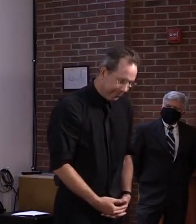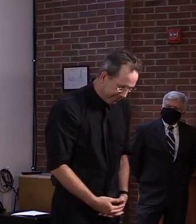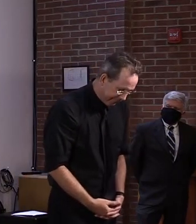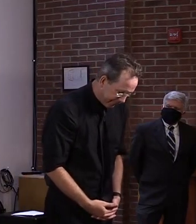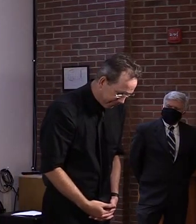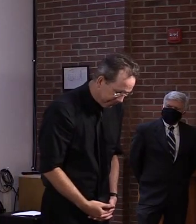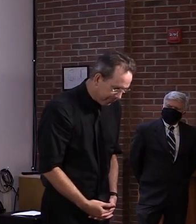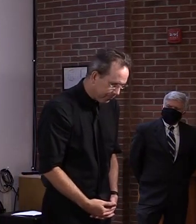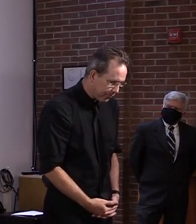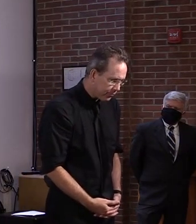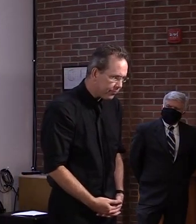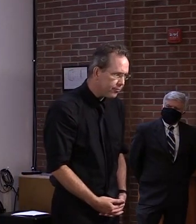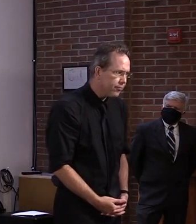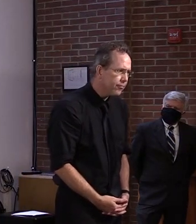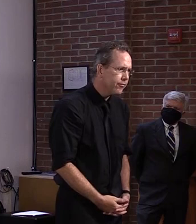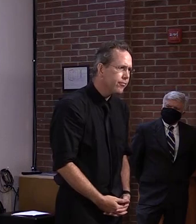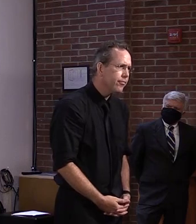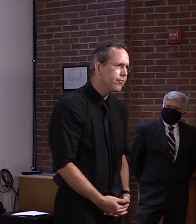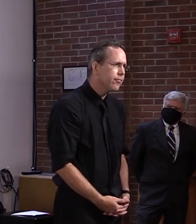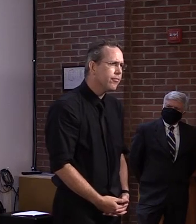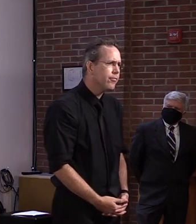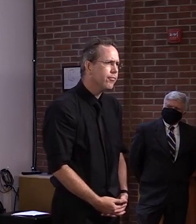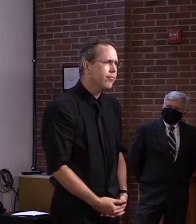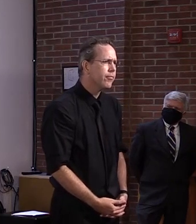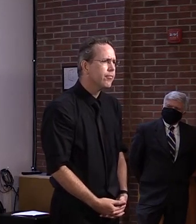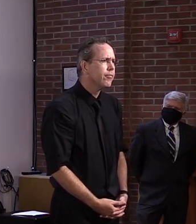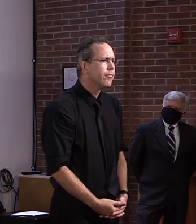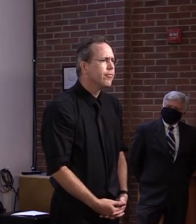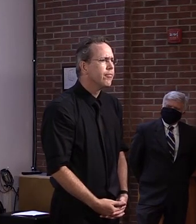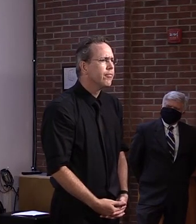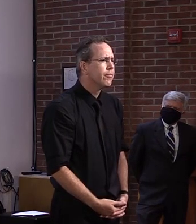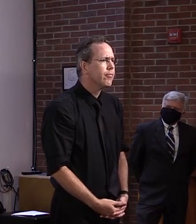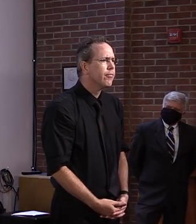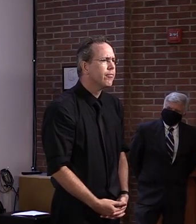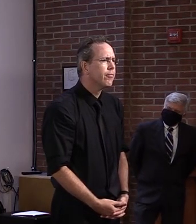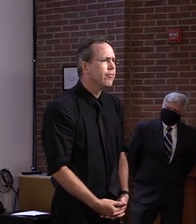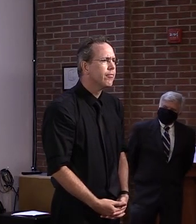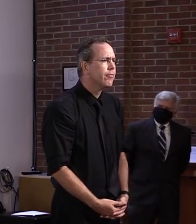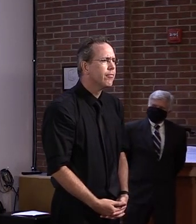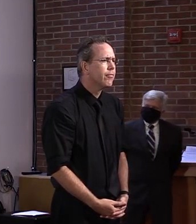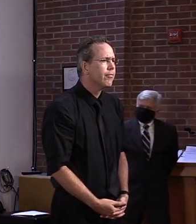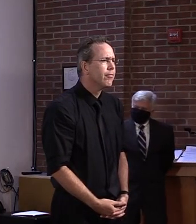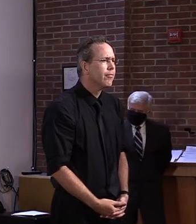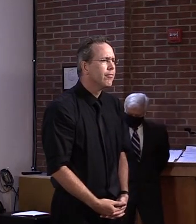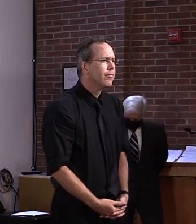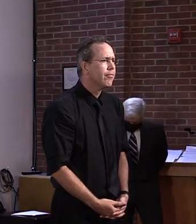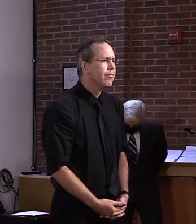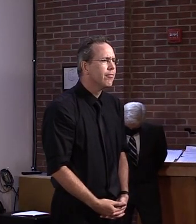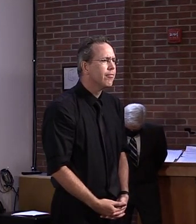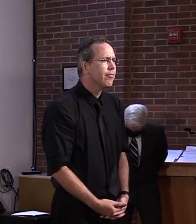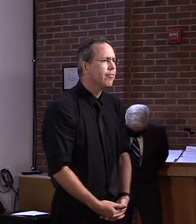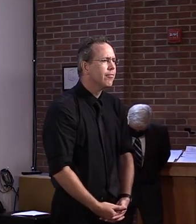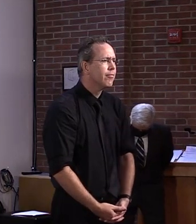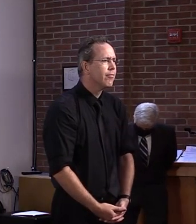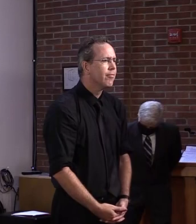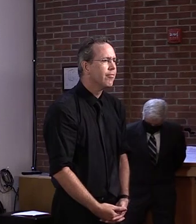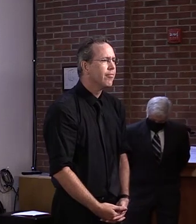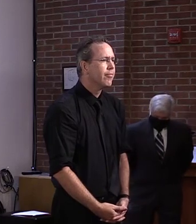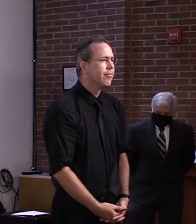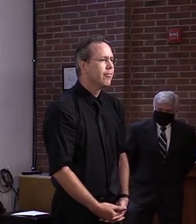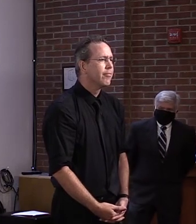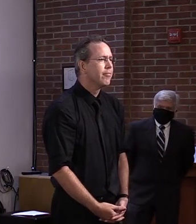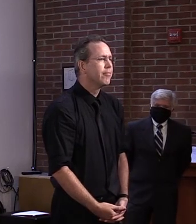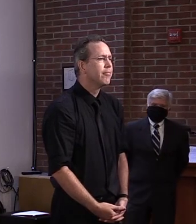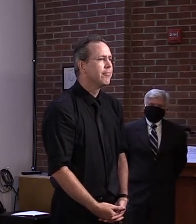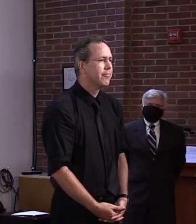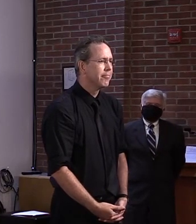Mike's, uh, Snowbird, uh, question. But, um, I, I think I might have had the, uh, the, uh, $400,